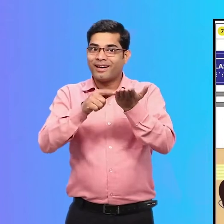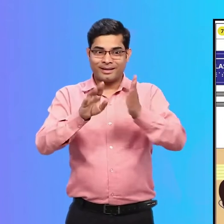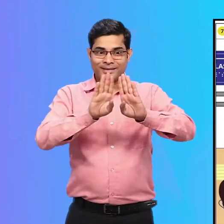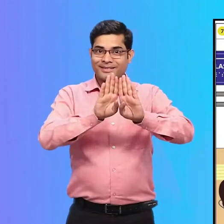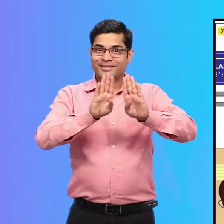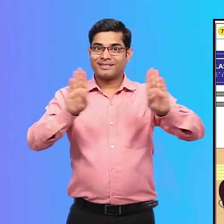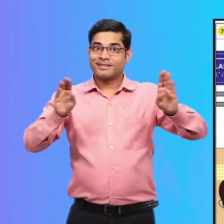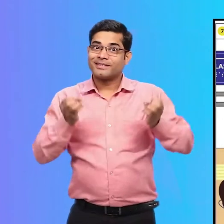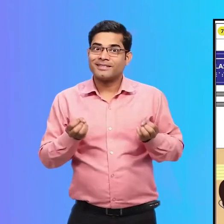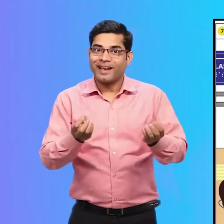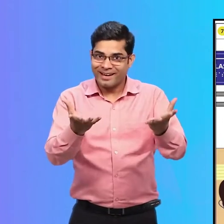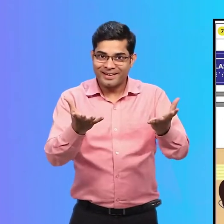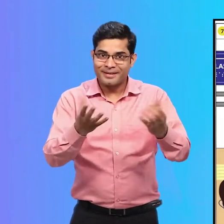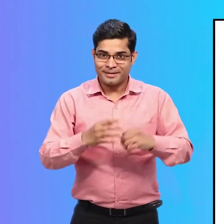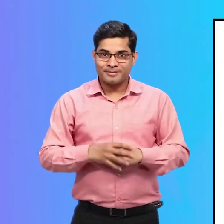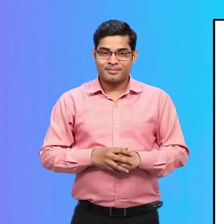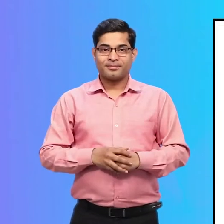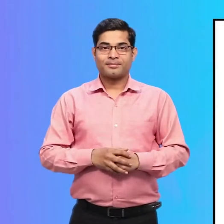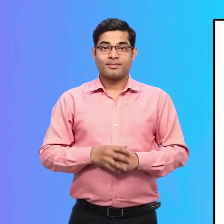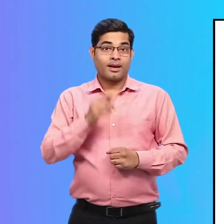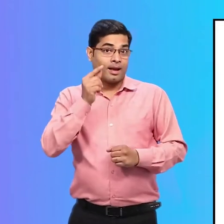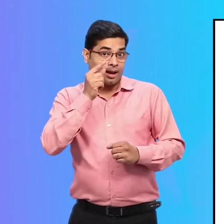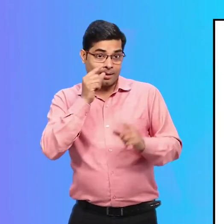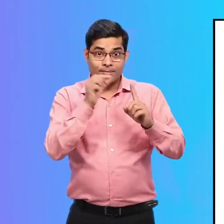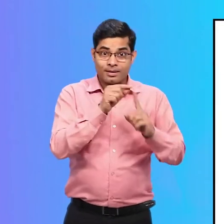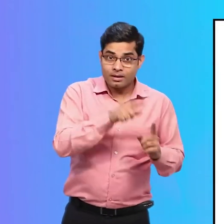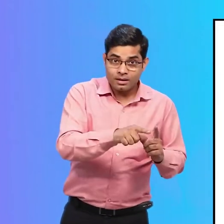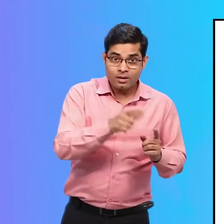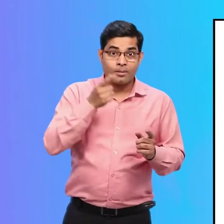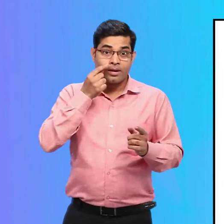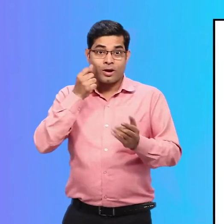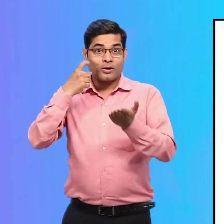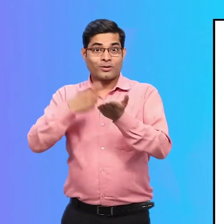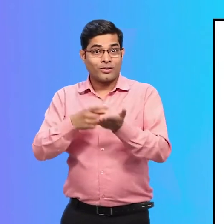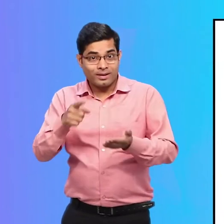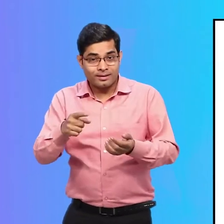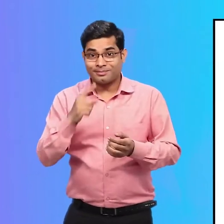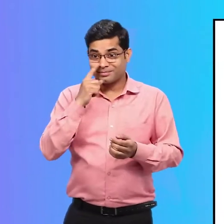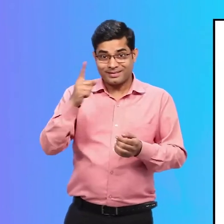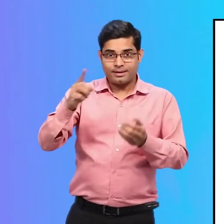and Priya and Rohan meeting Maya,